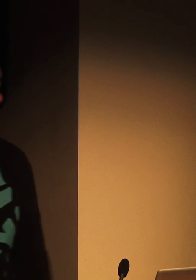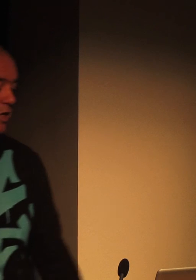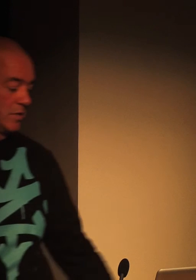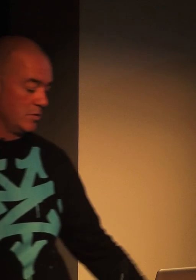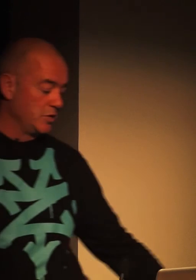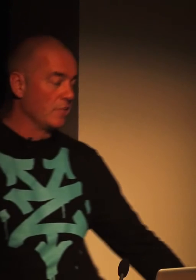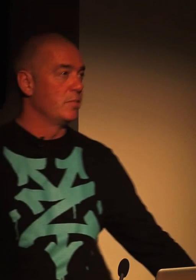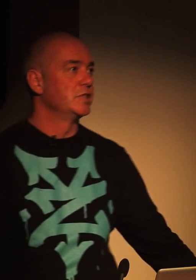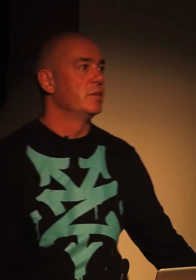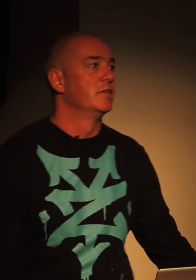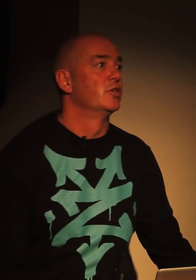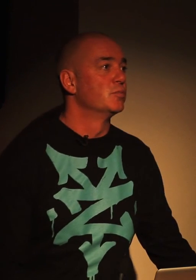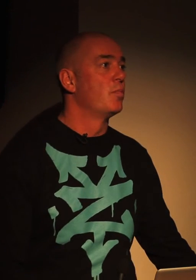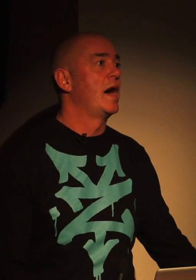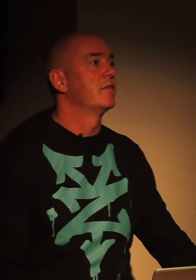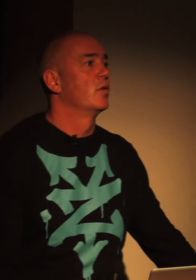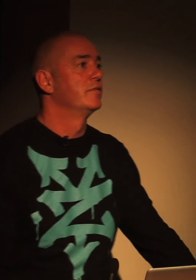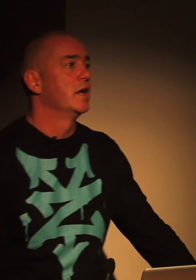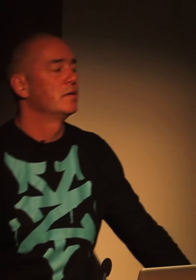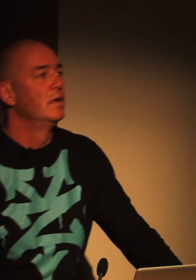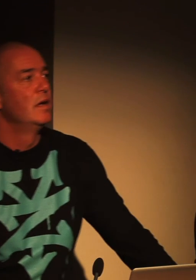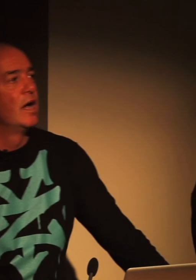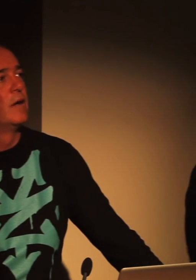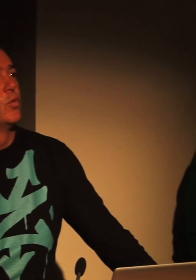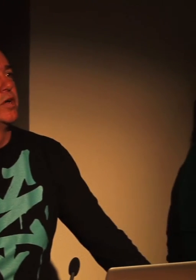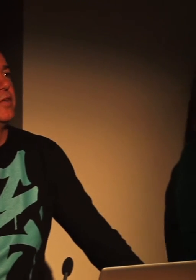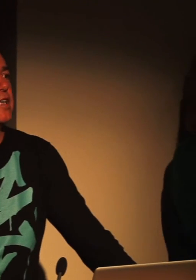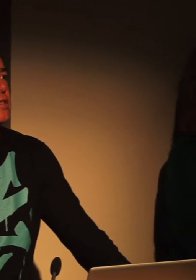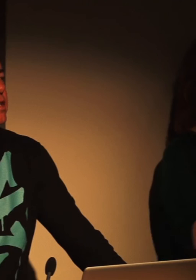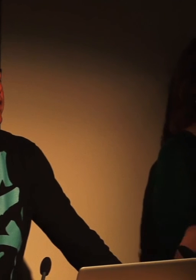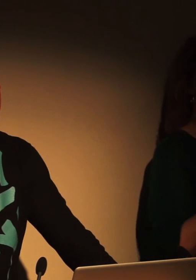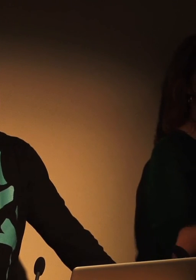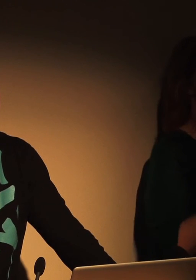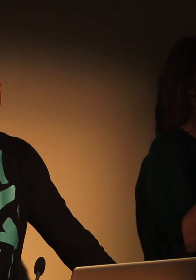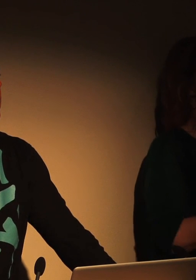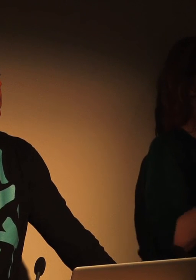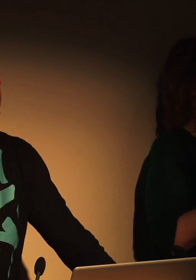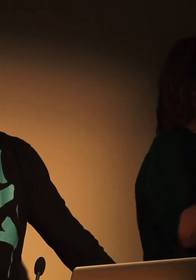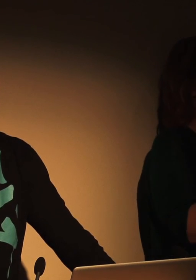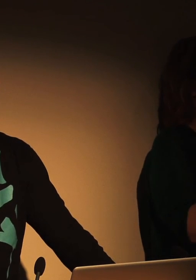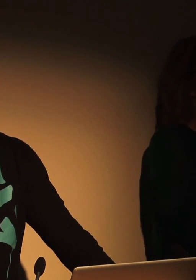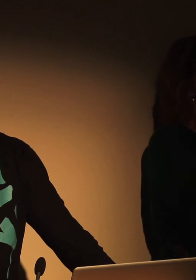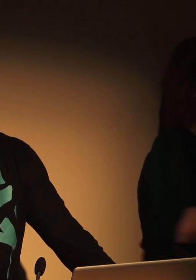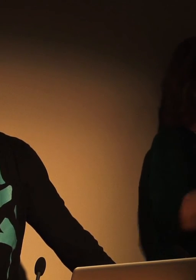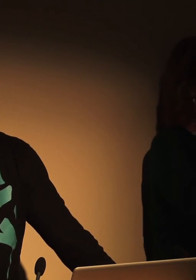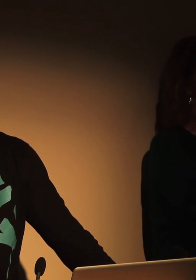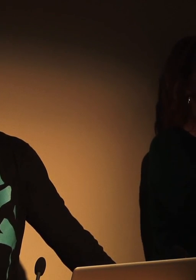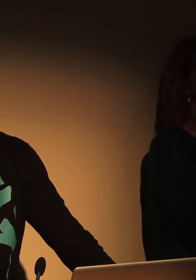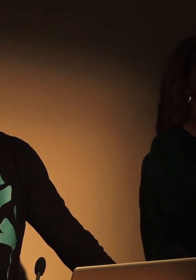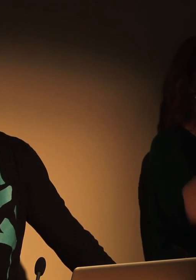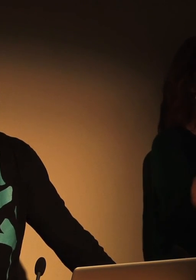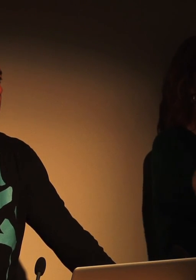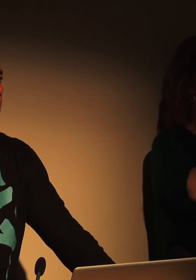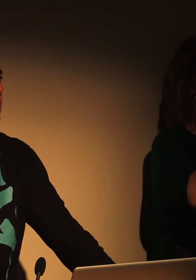No. New Zealand for me has only been a very small part of what I've done. Working for National Geographic and Discovery, most of the time I've spent either in the